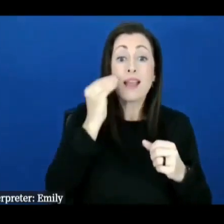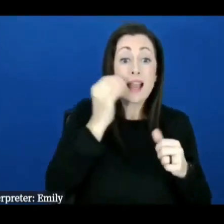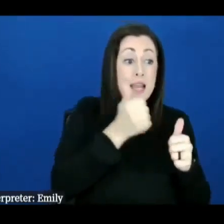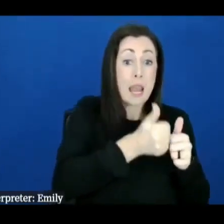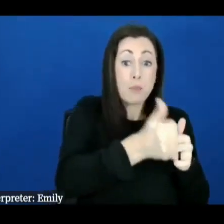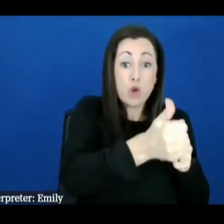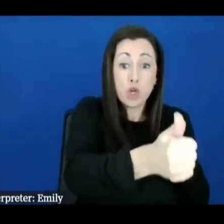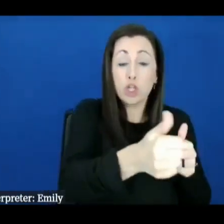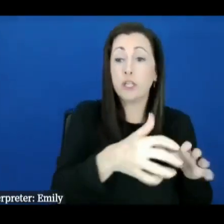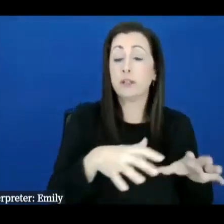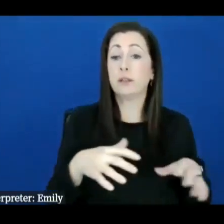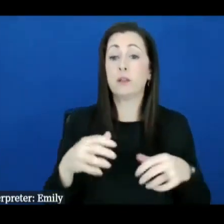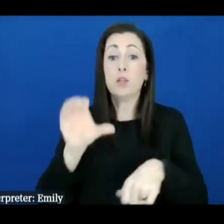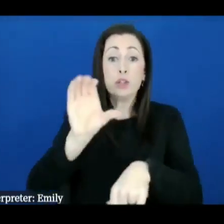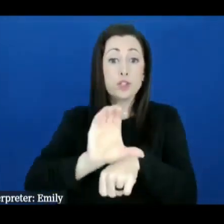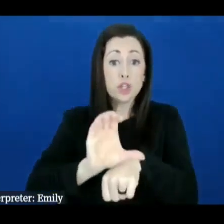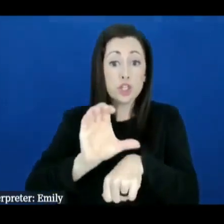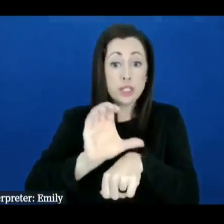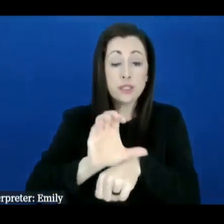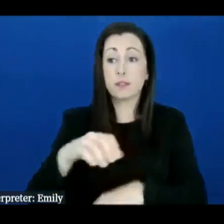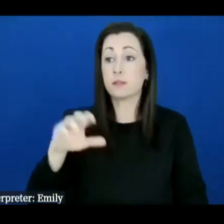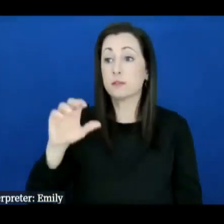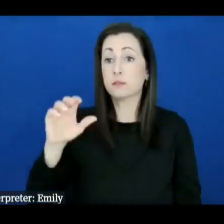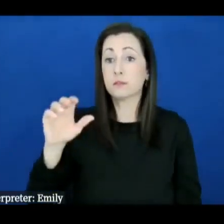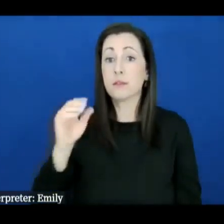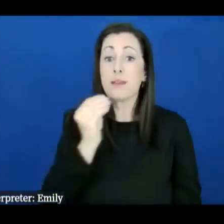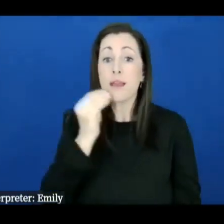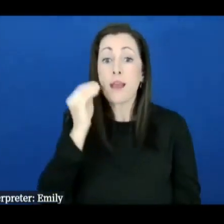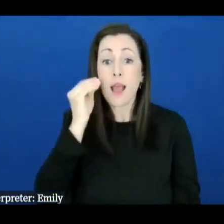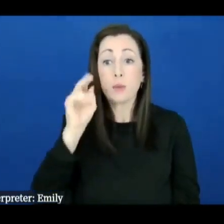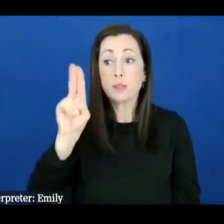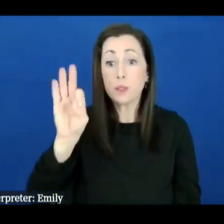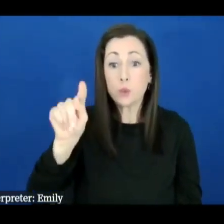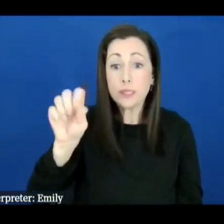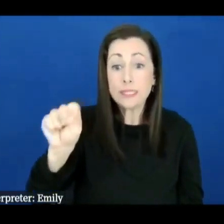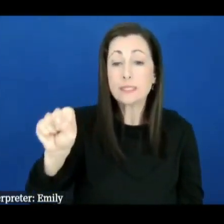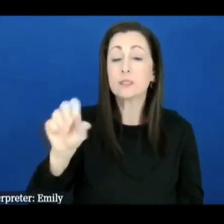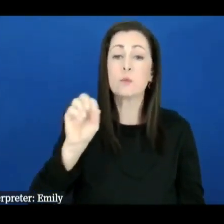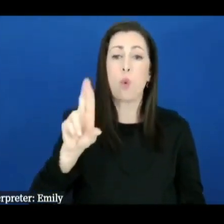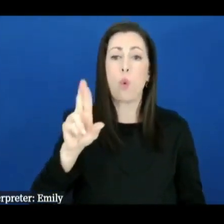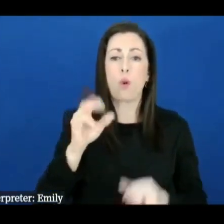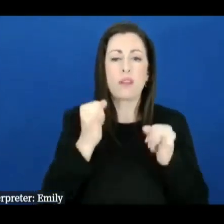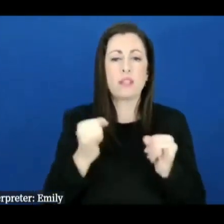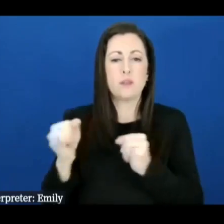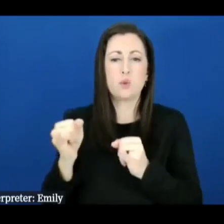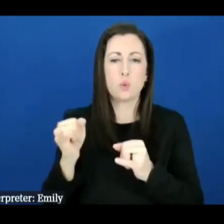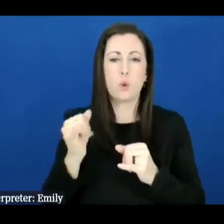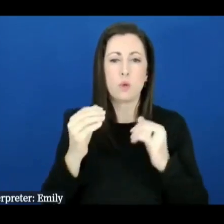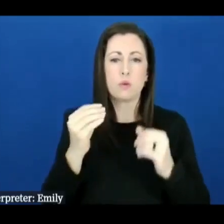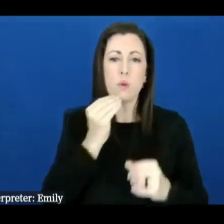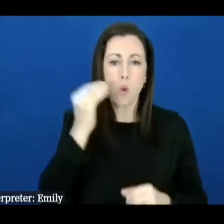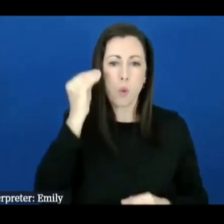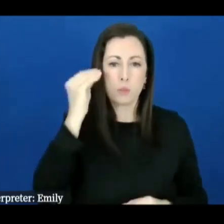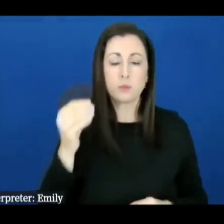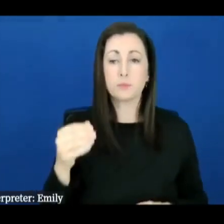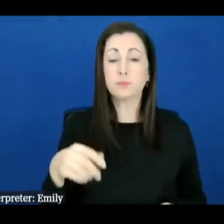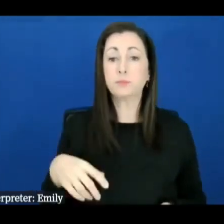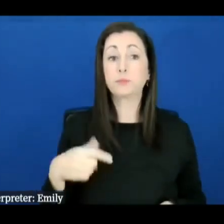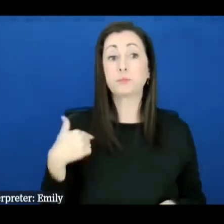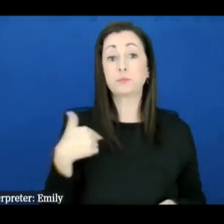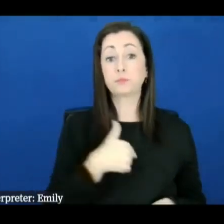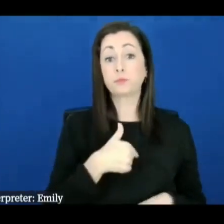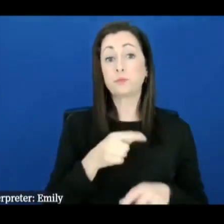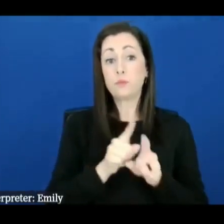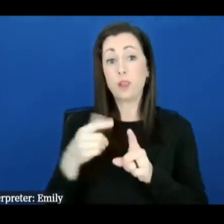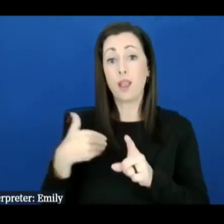units individual houses we also have community connectors out there